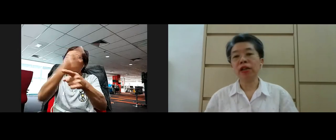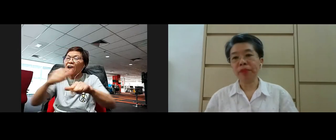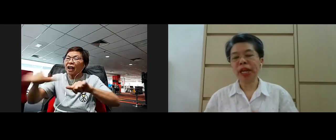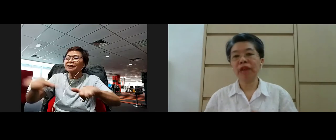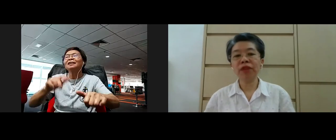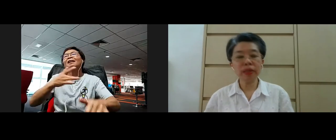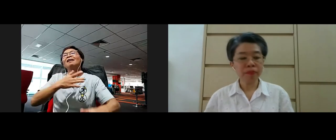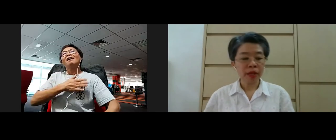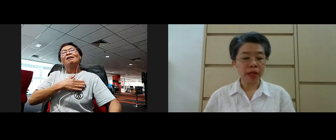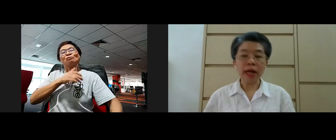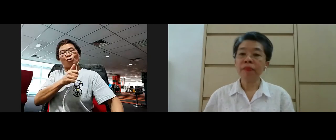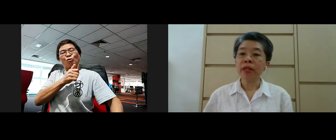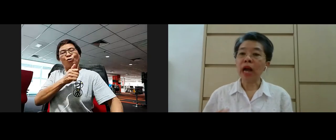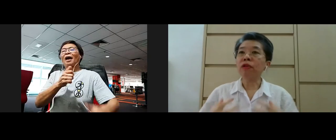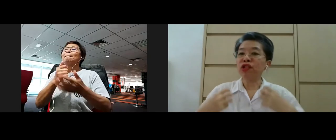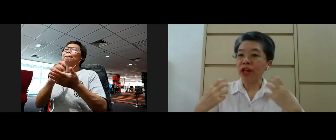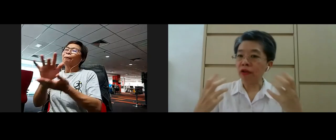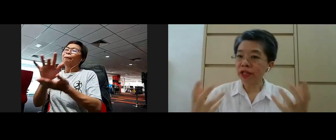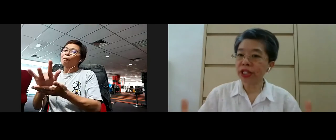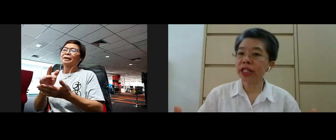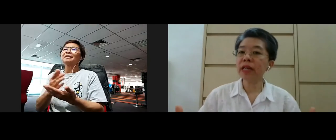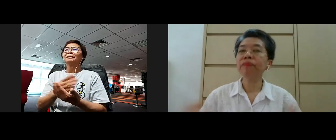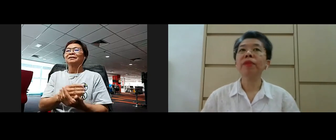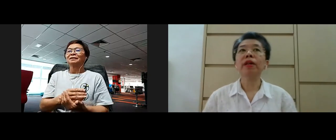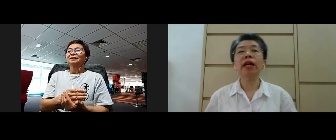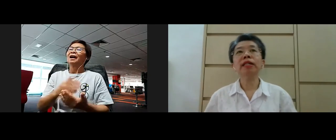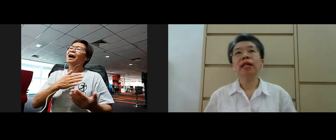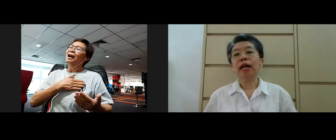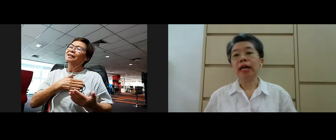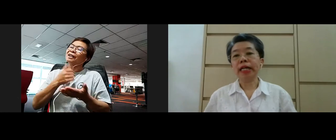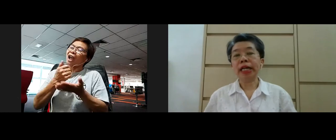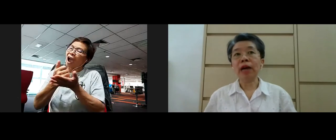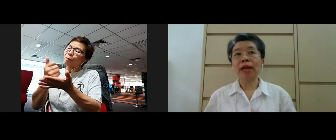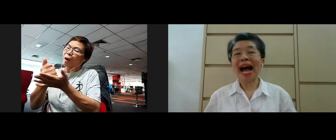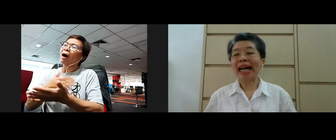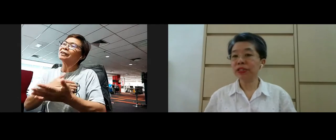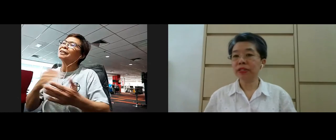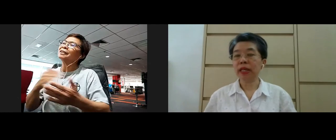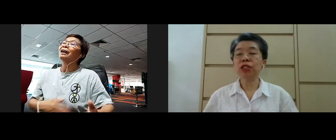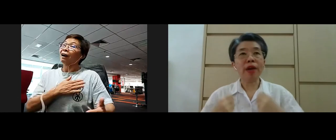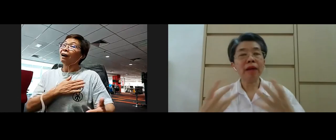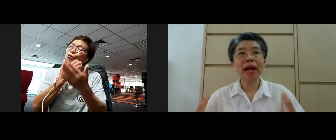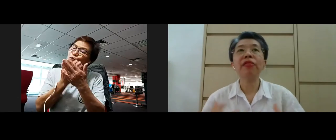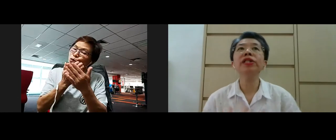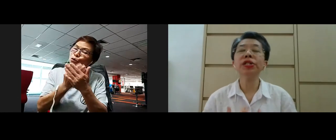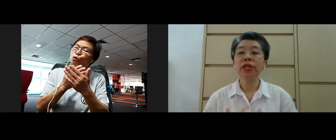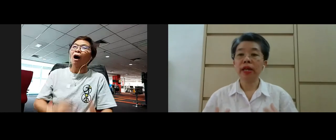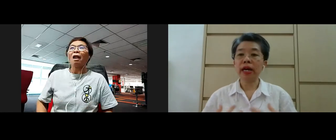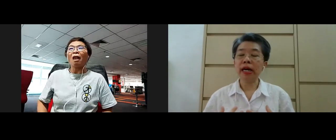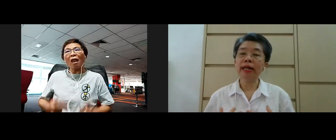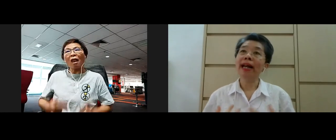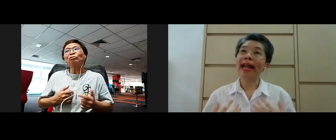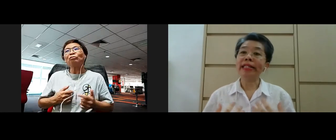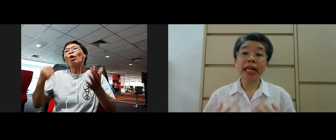in our behavior yeah our generosity yeah in our life yeah to help others